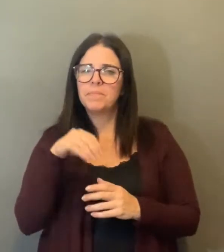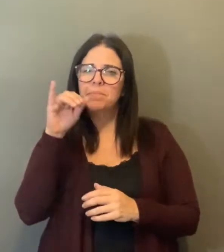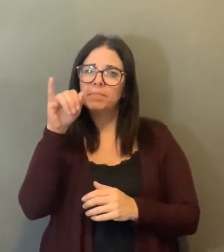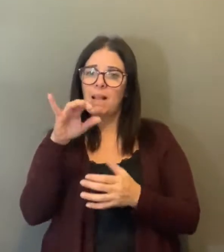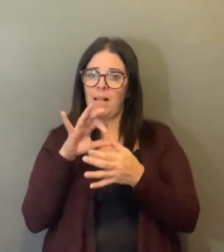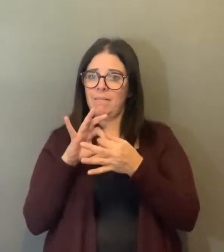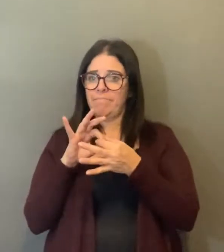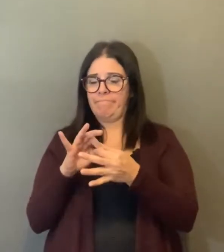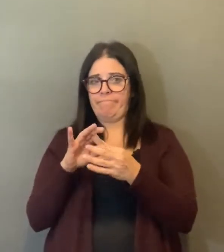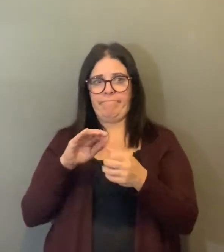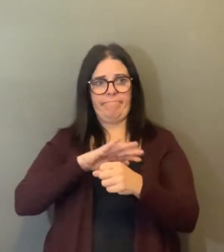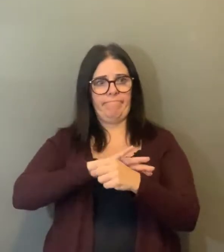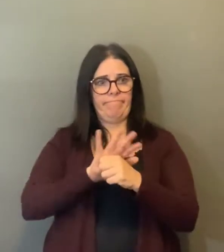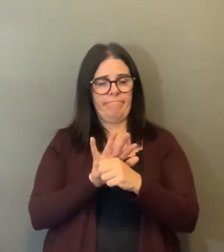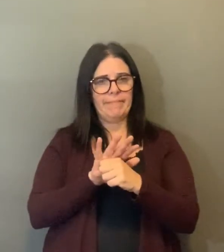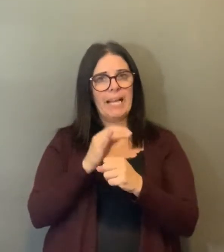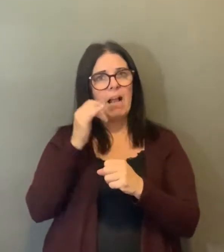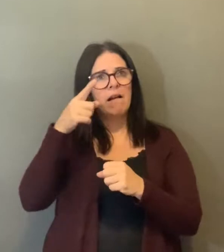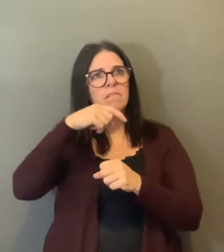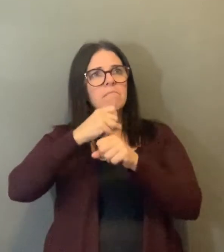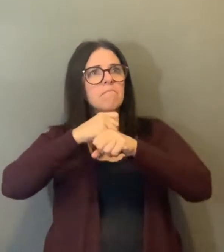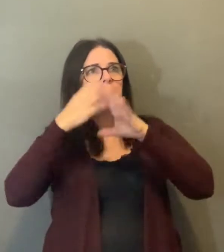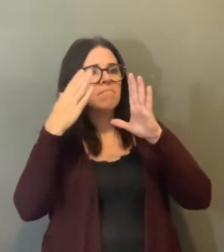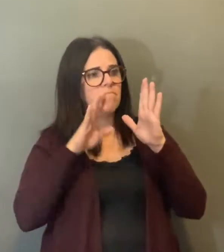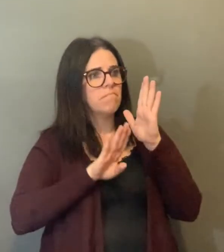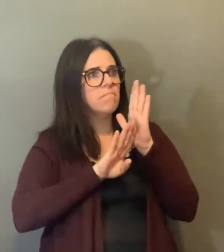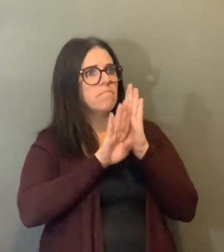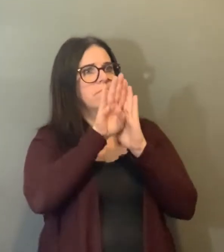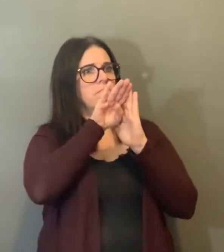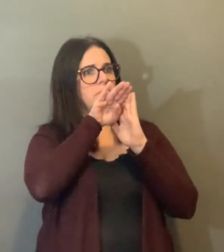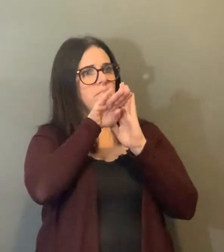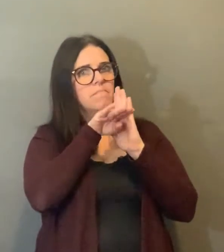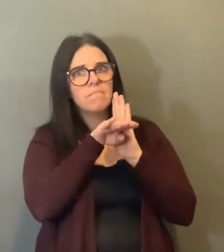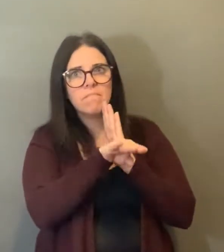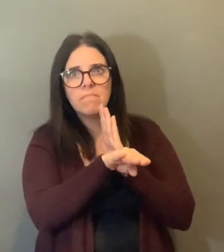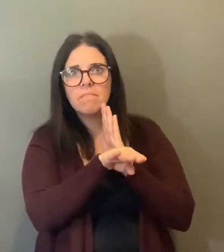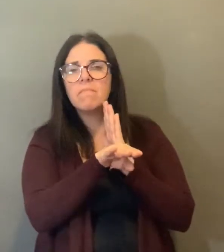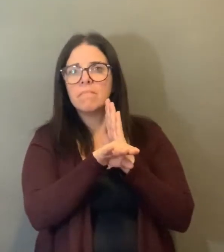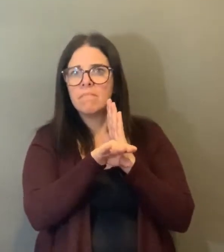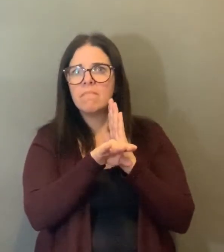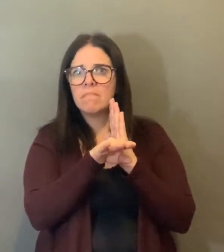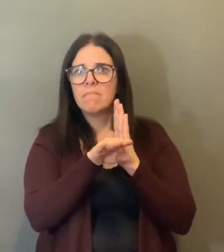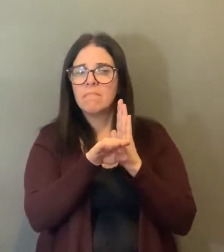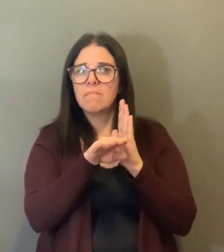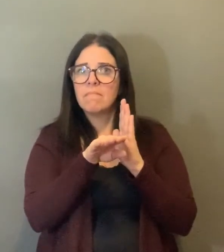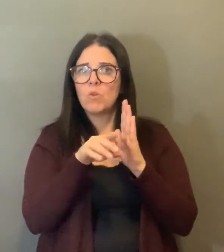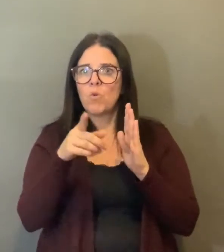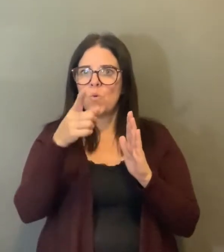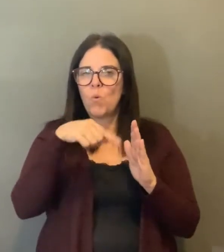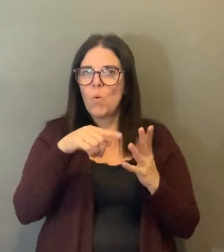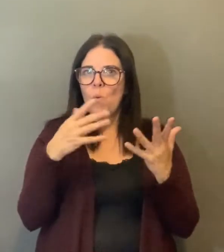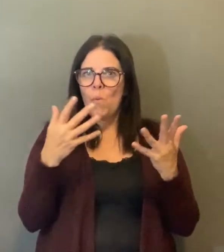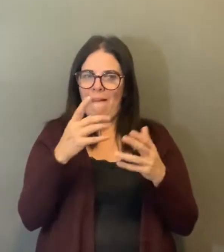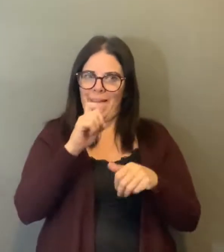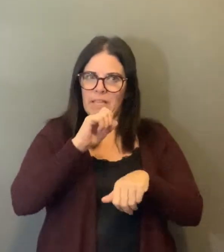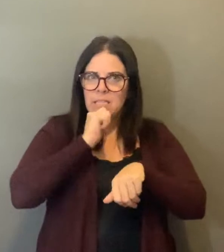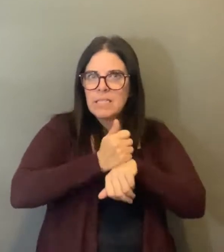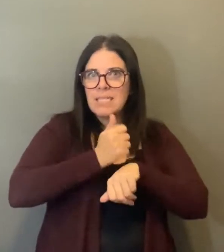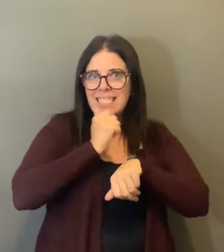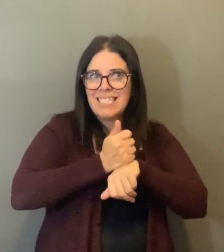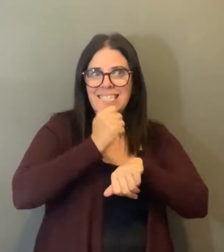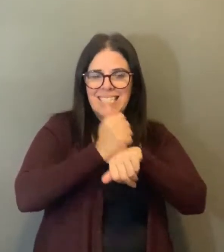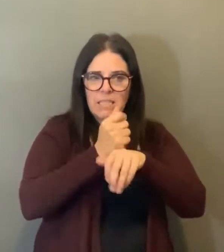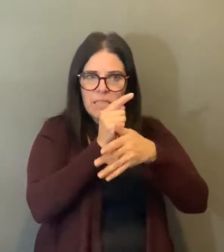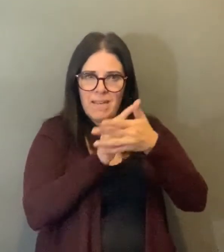see the cases. Since last week, the focus has now shifted towards prevention and spread